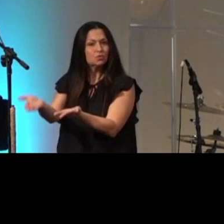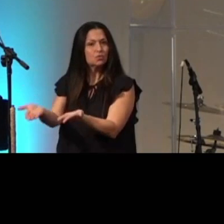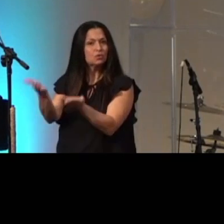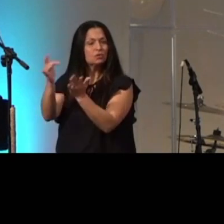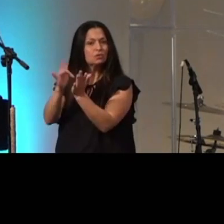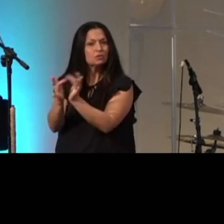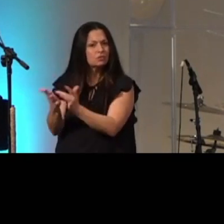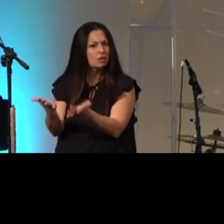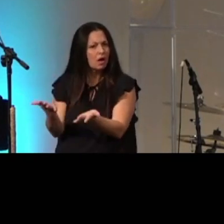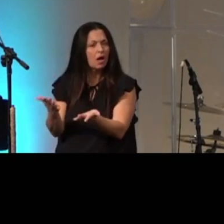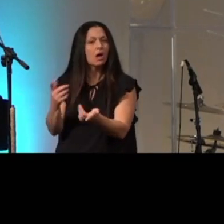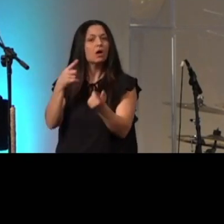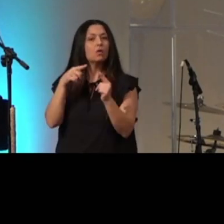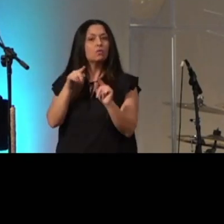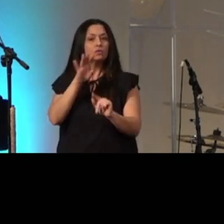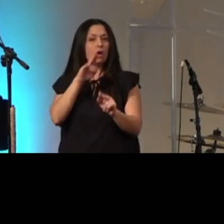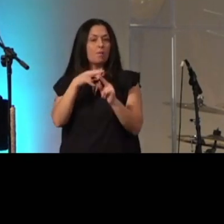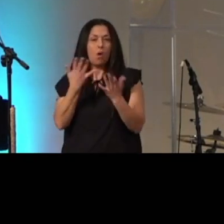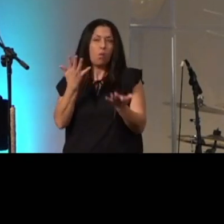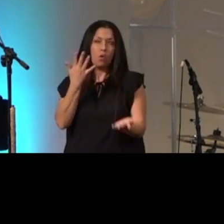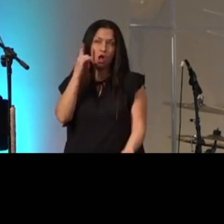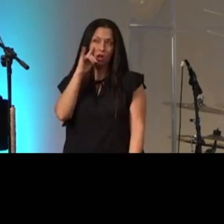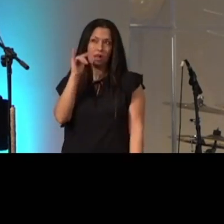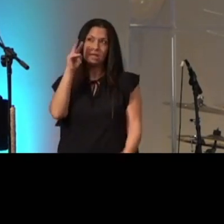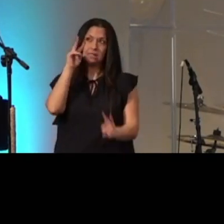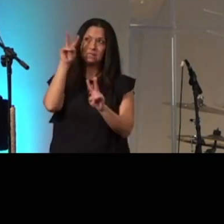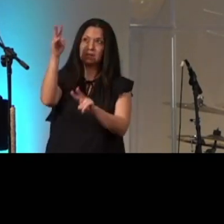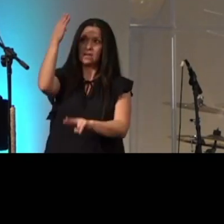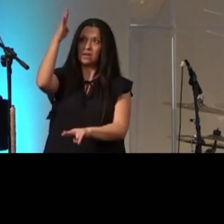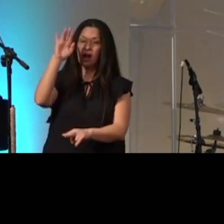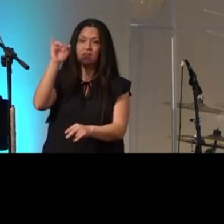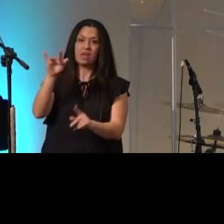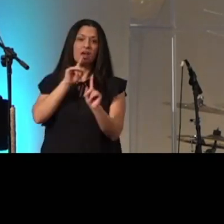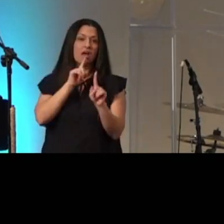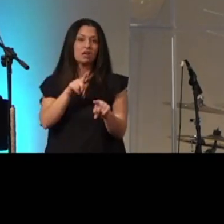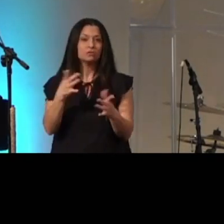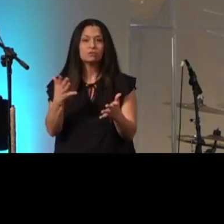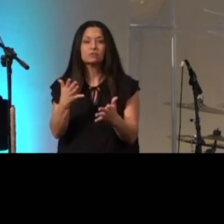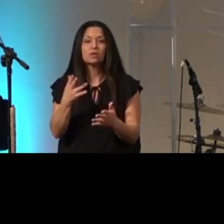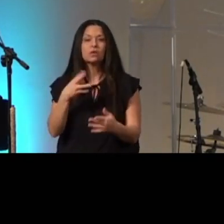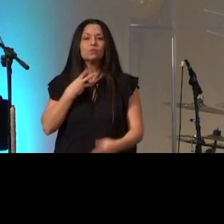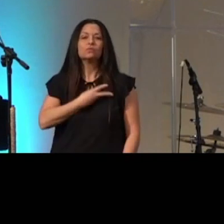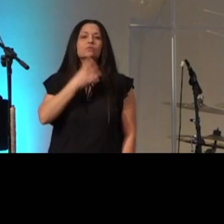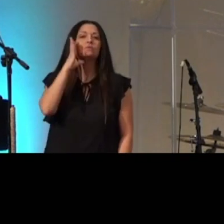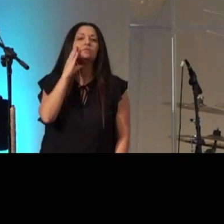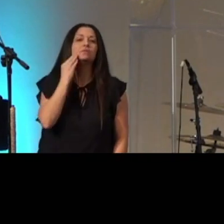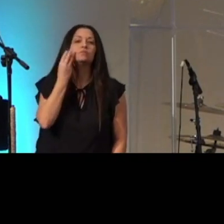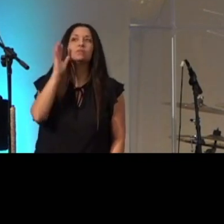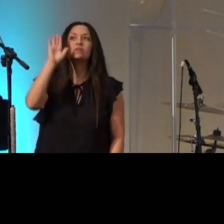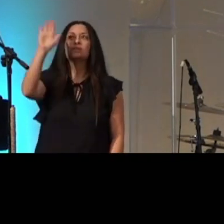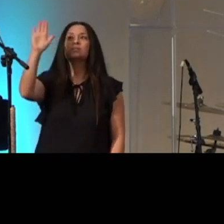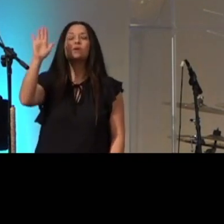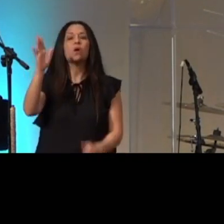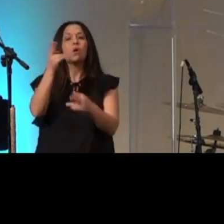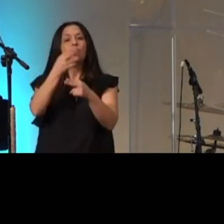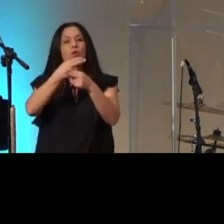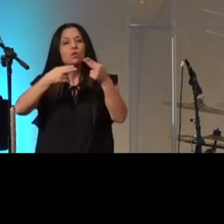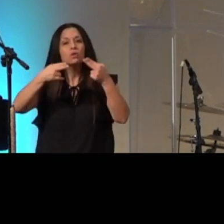god part of that answer includes we experience his holiness and his glory